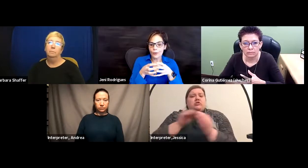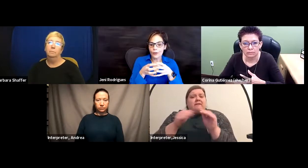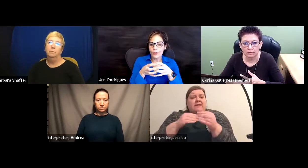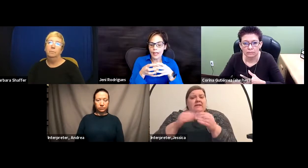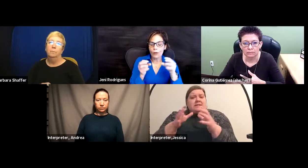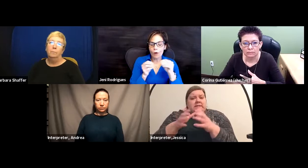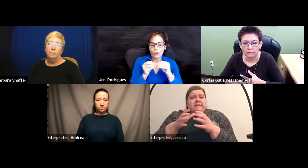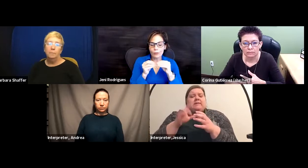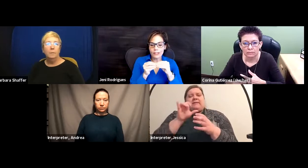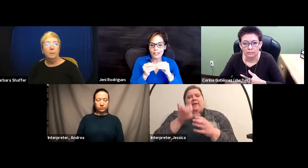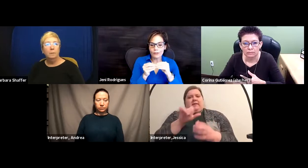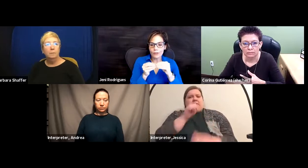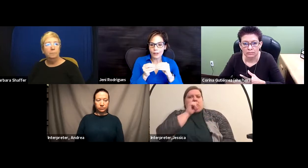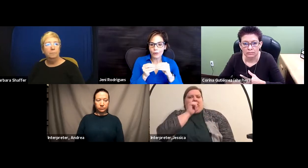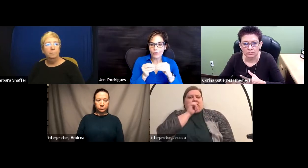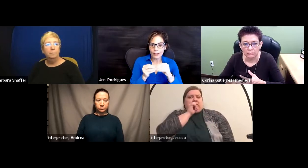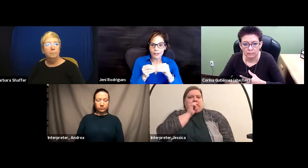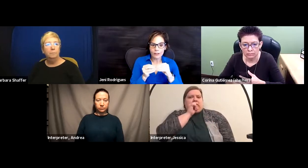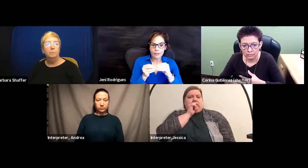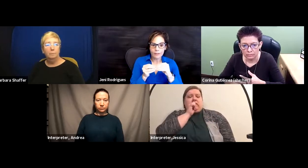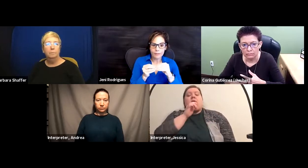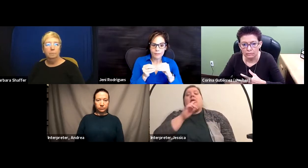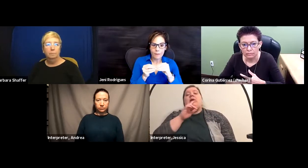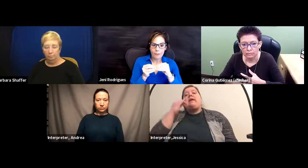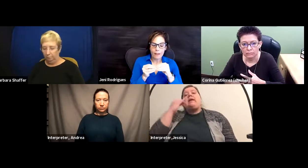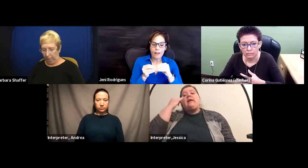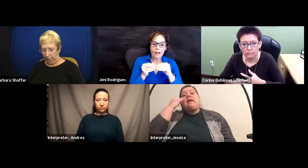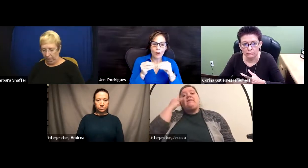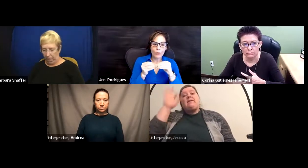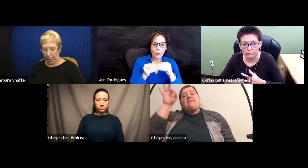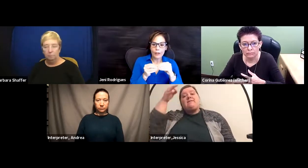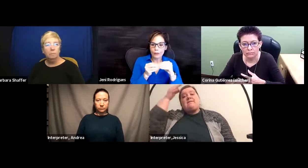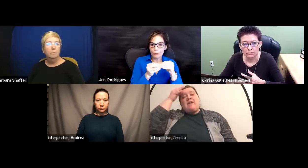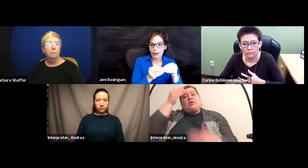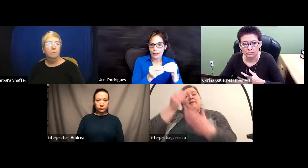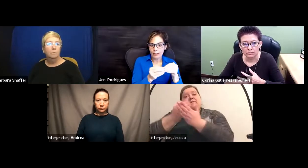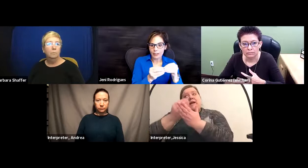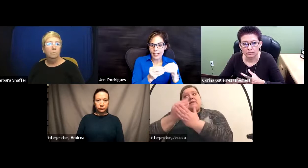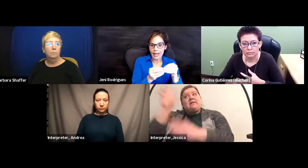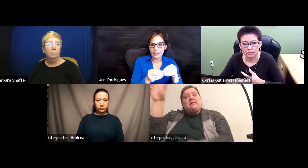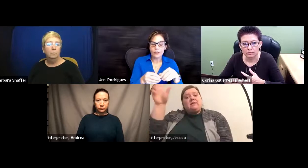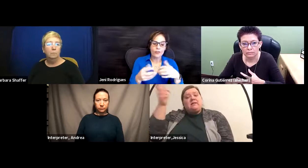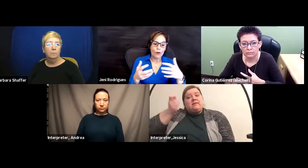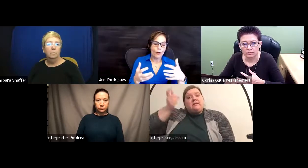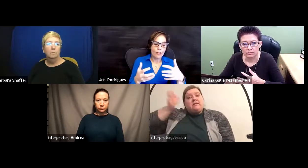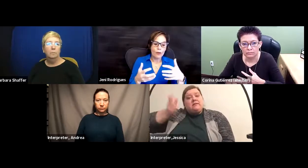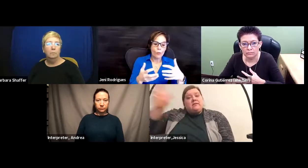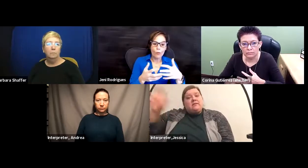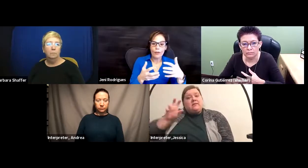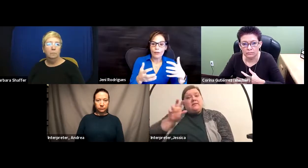Anyone who receives federal funds are required to provide auxiliary aids. Under